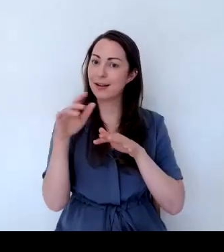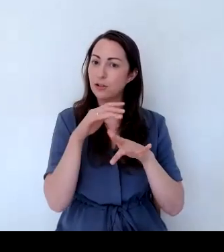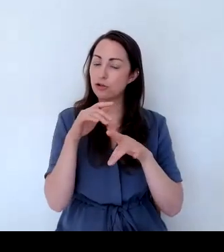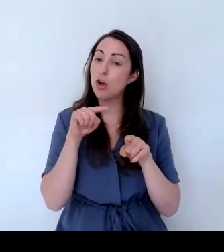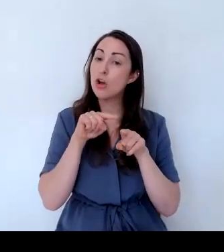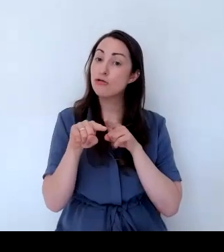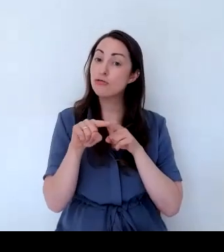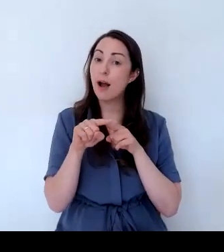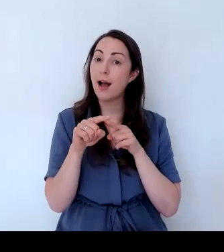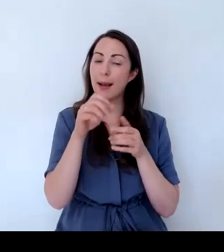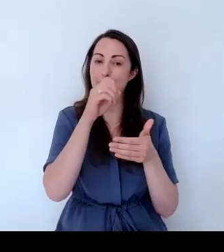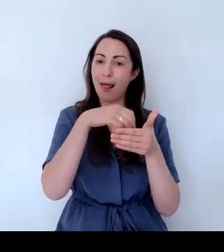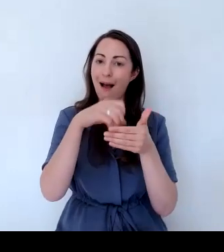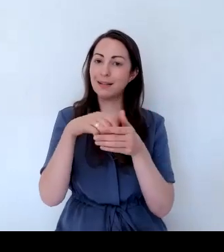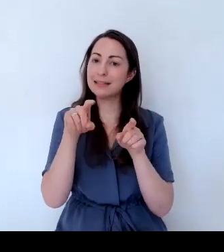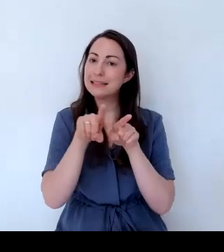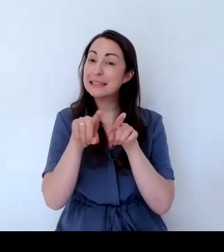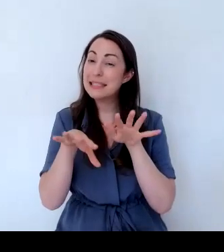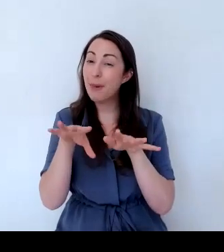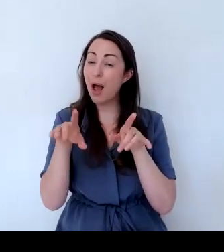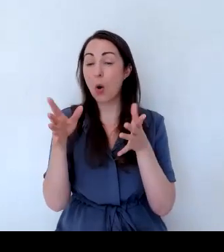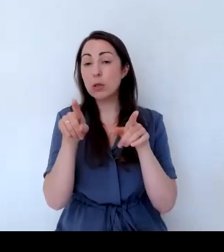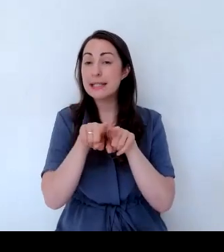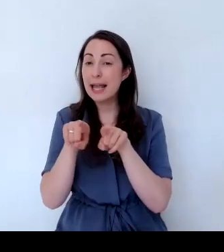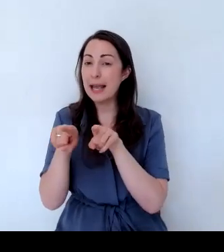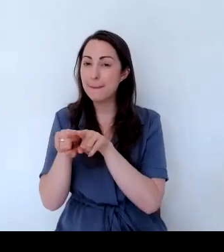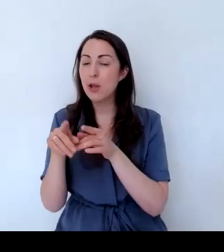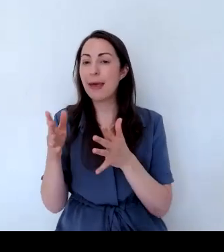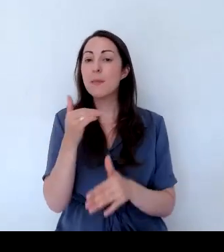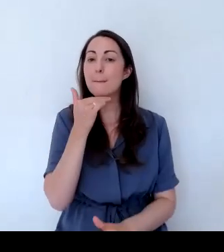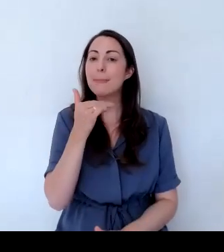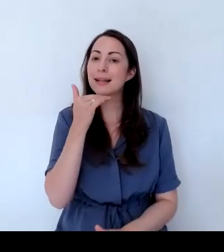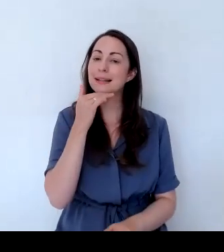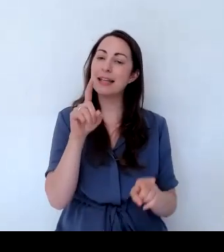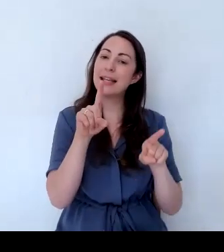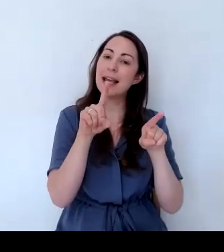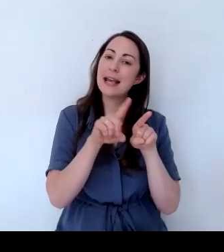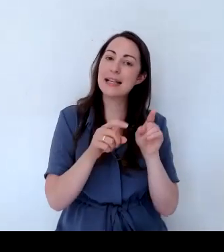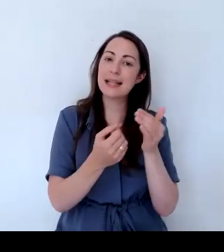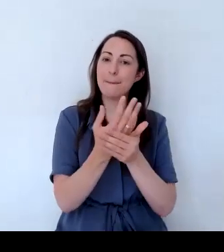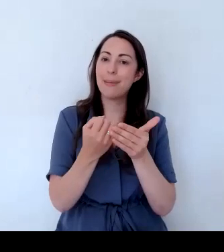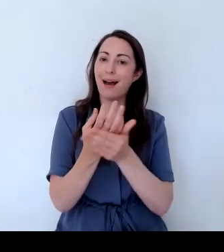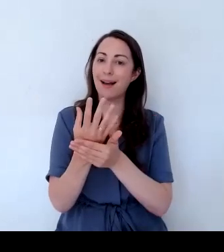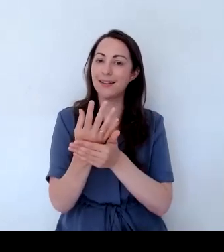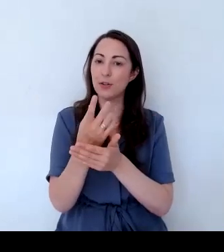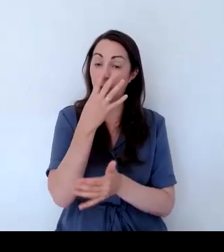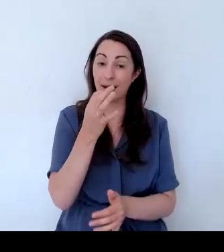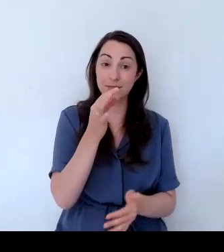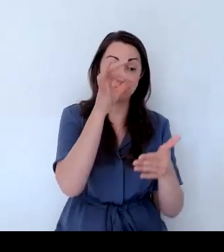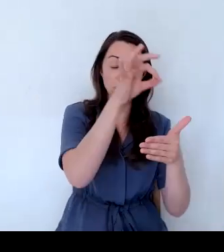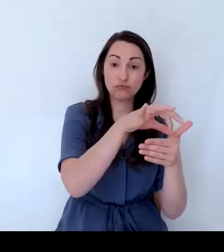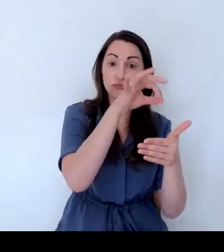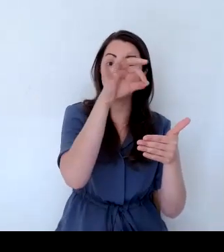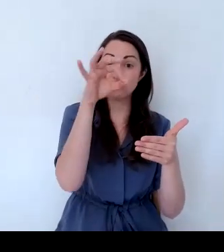plant that they can access together.